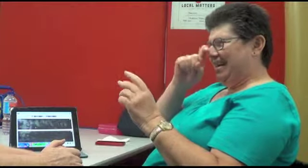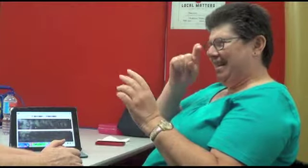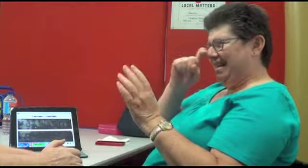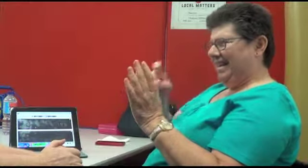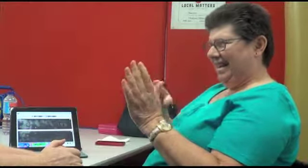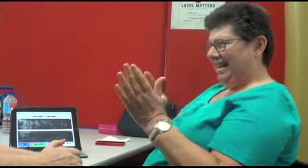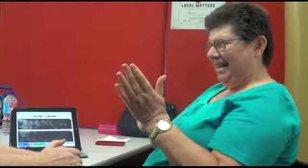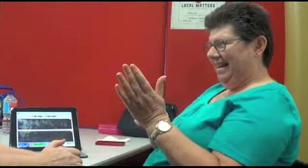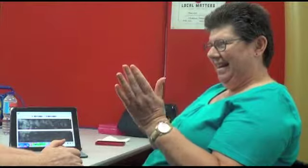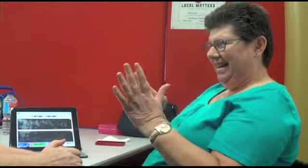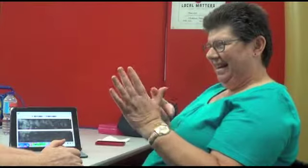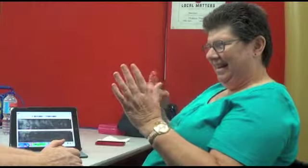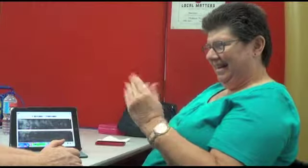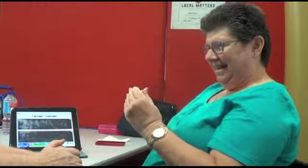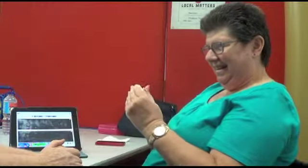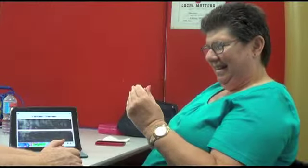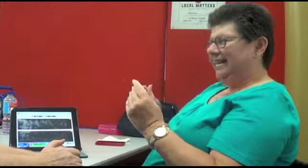visited my auntie then at that time.